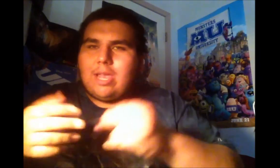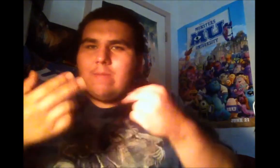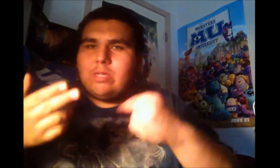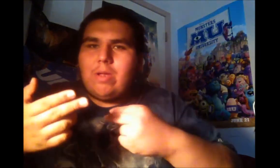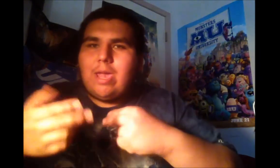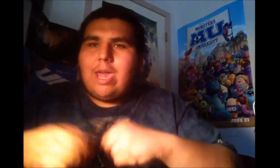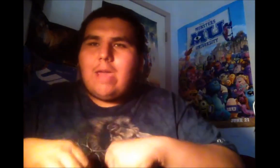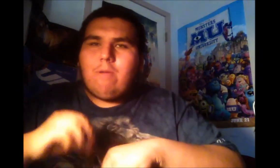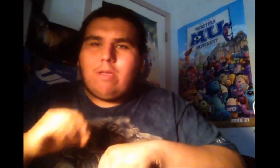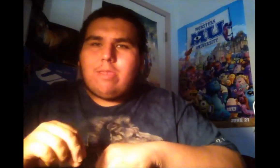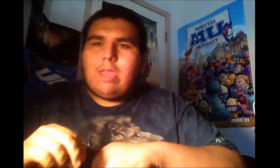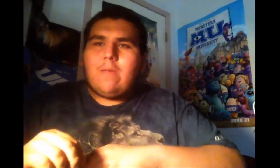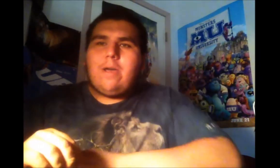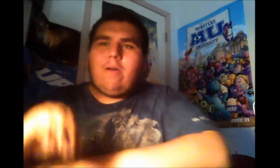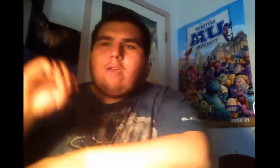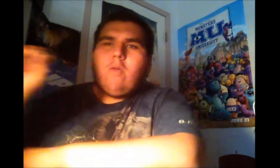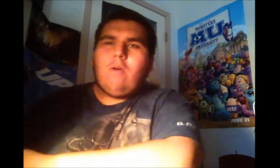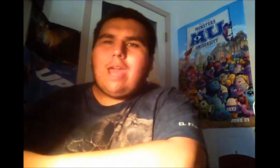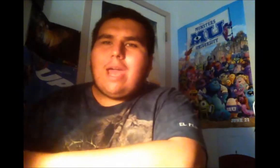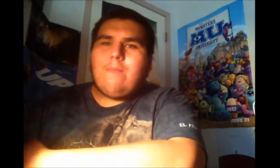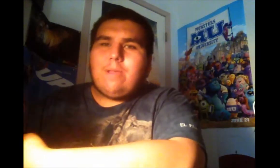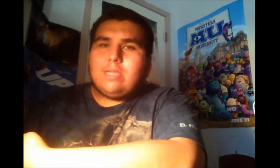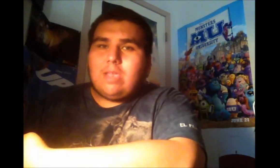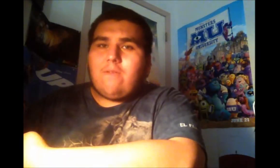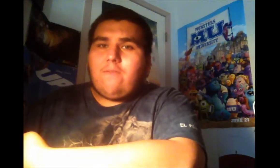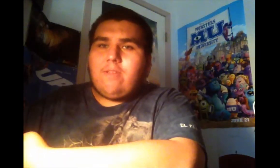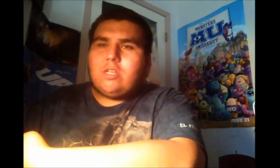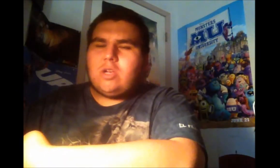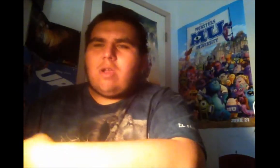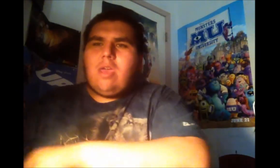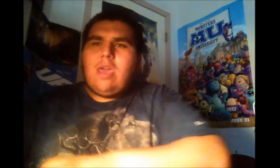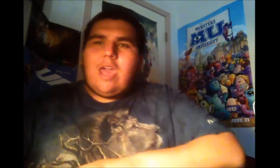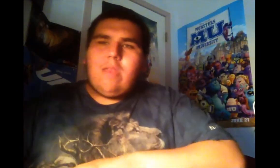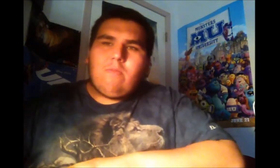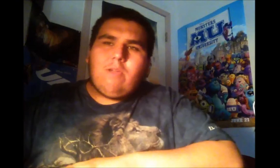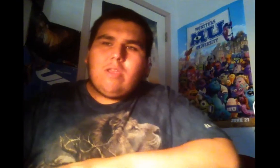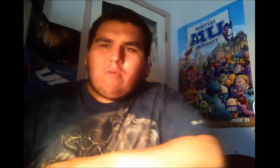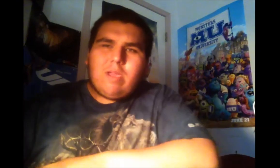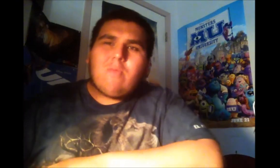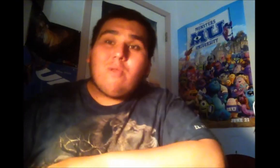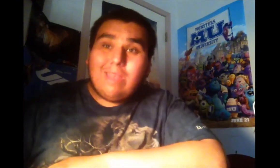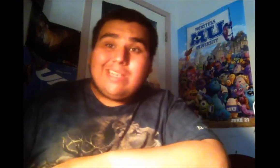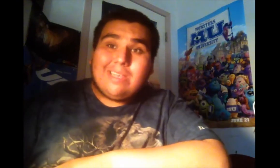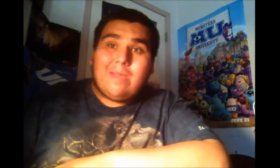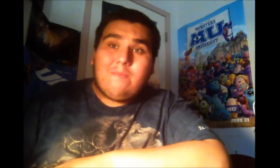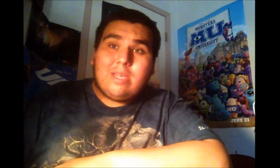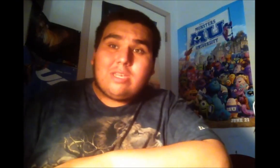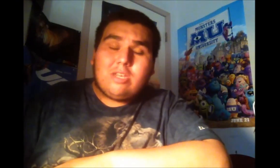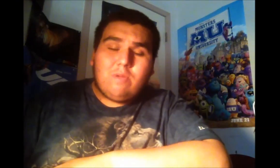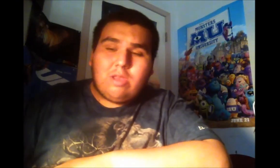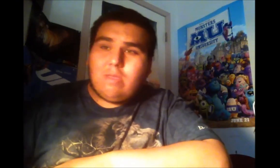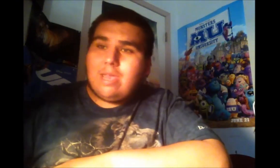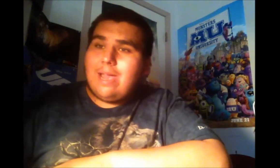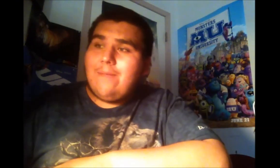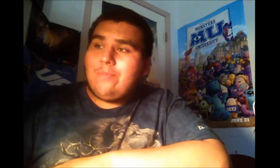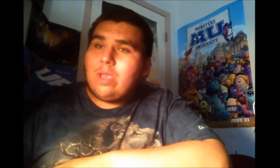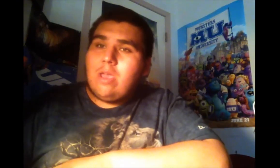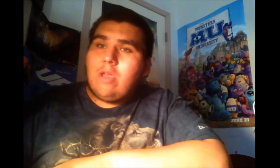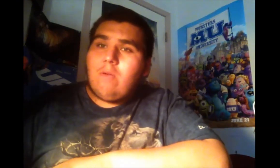that comes to your head when you think about what happens in your future. And we know we could relate to that message. We know that we